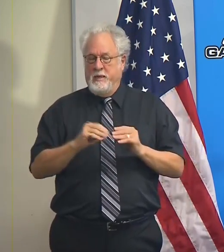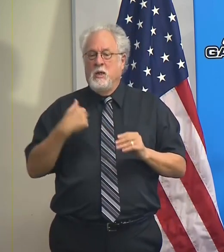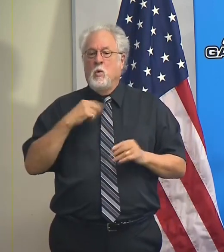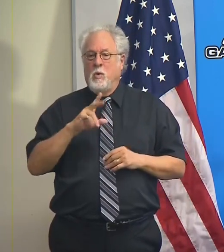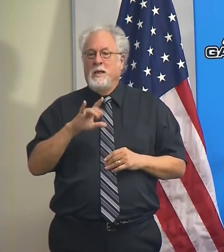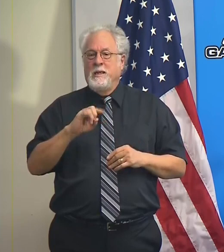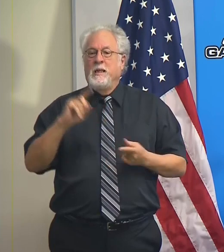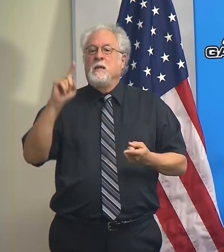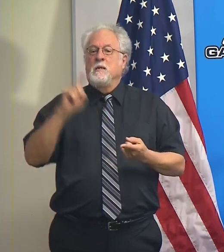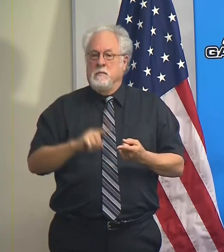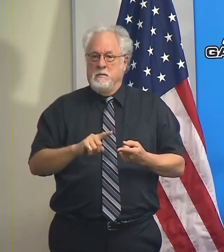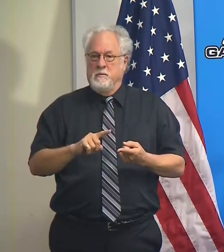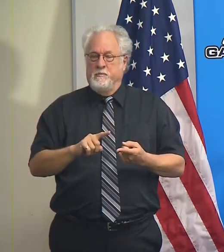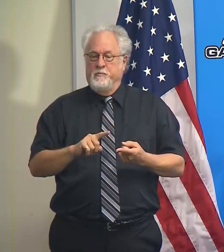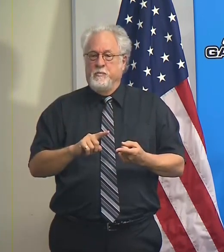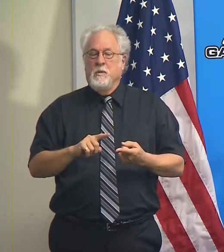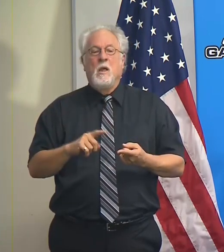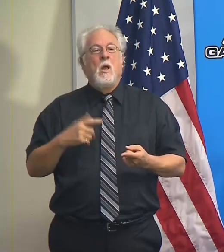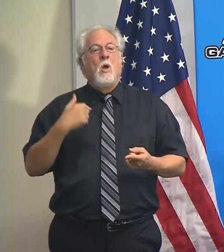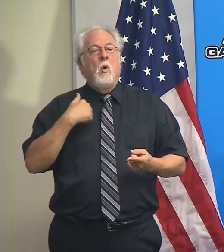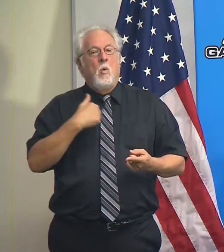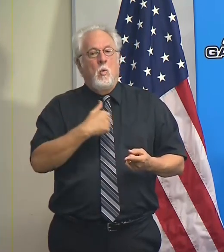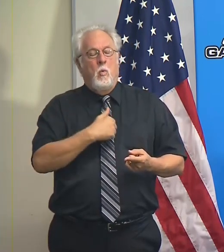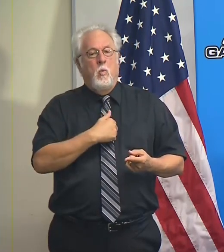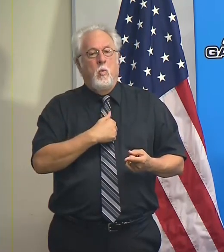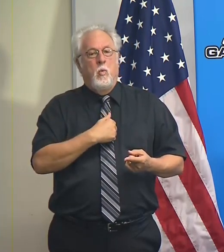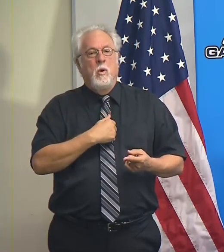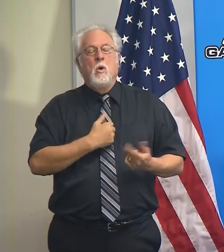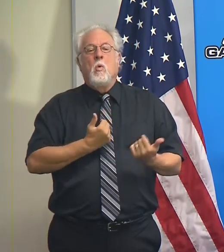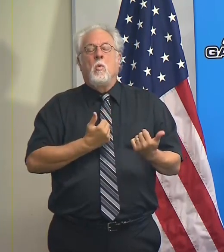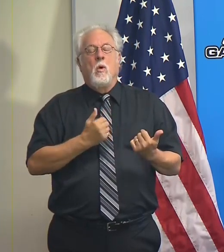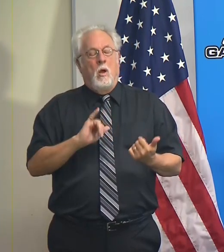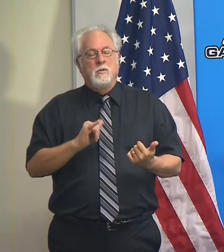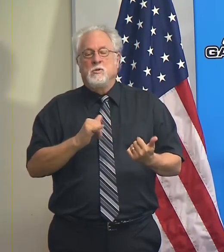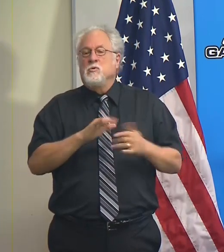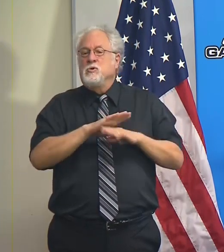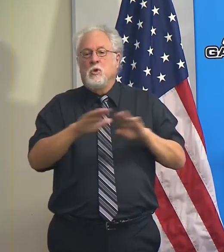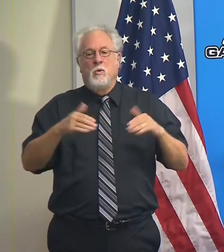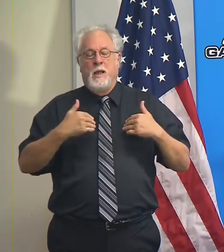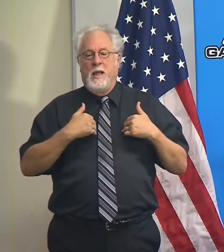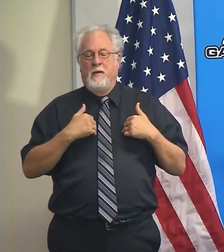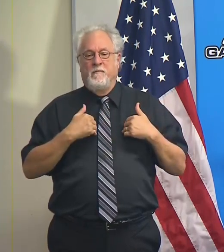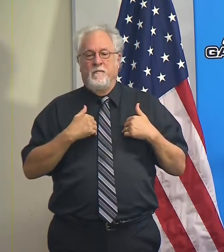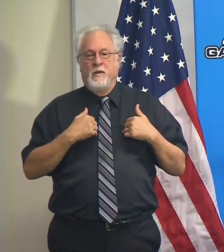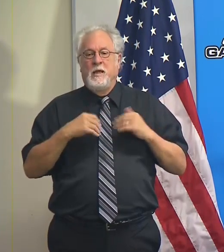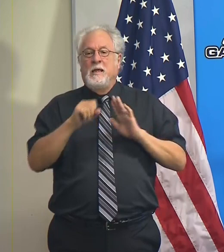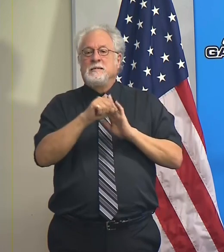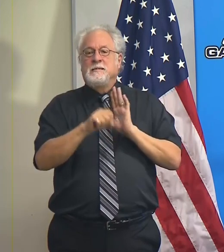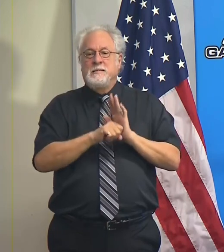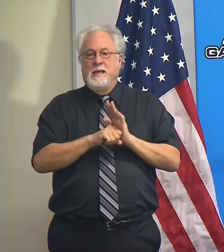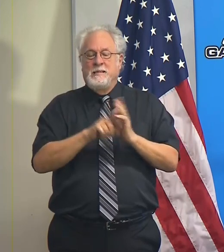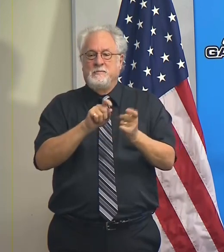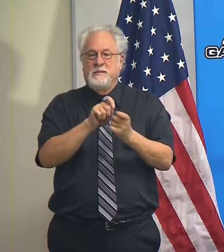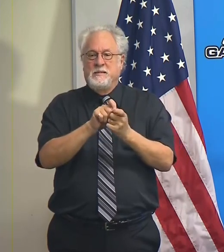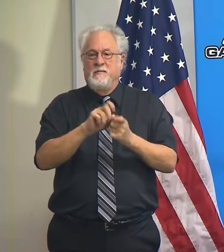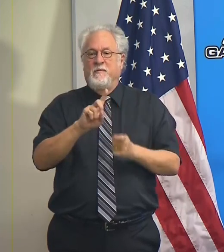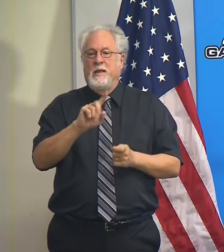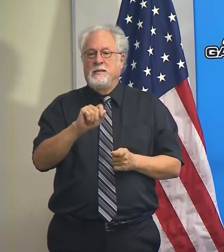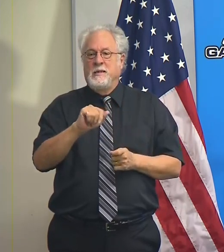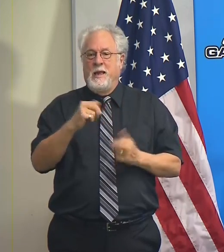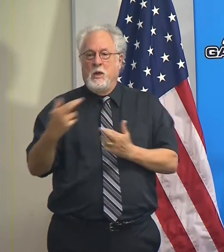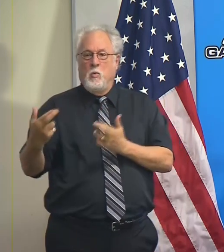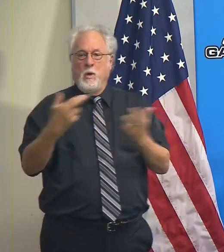scale it back. We are waiting. We also don't have the state-specific data